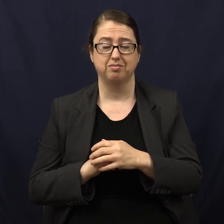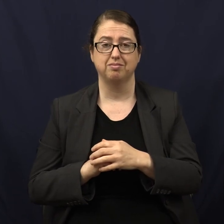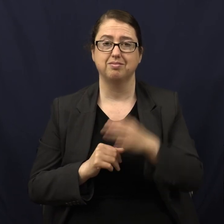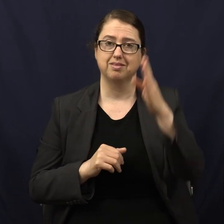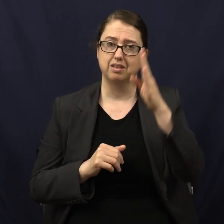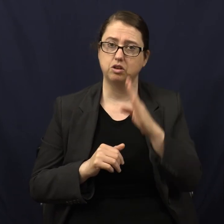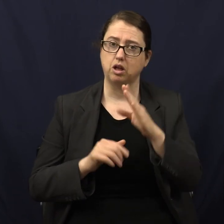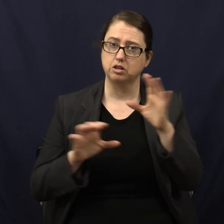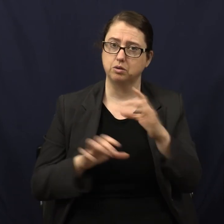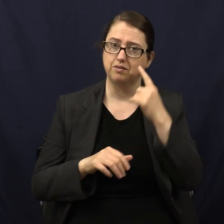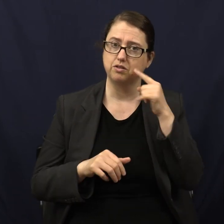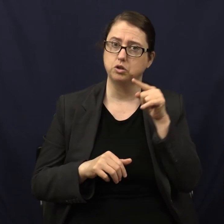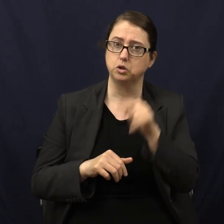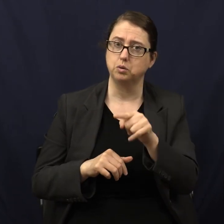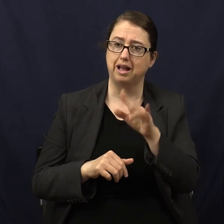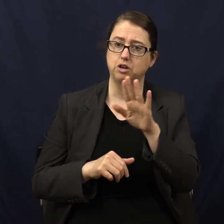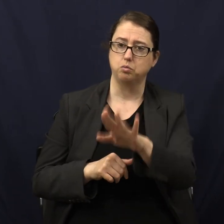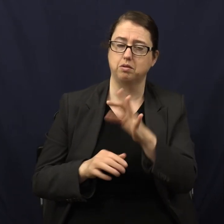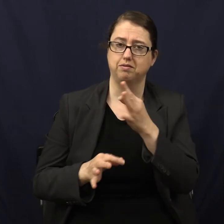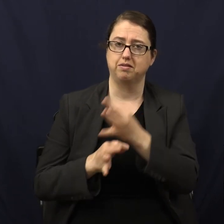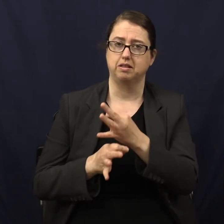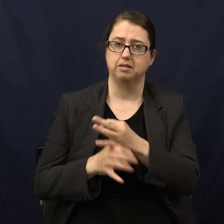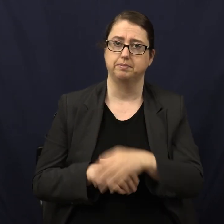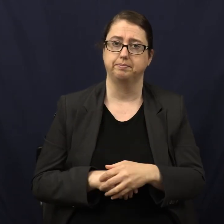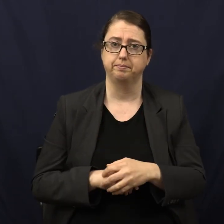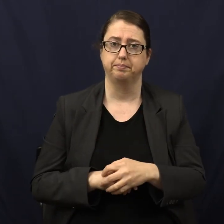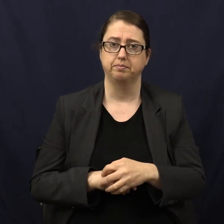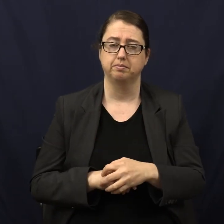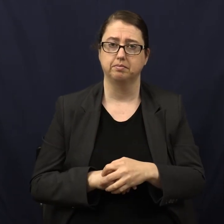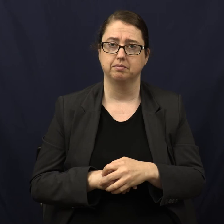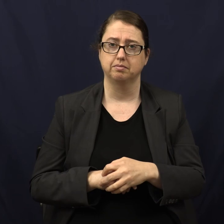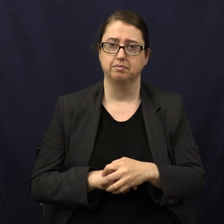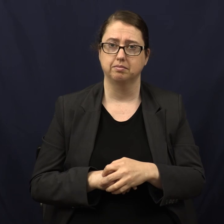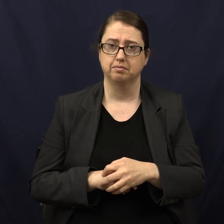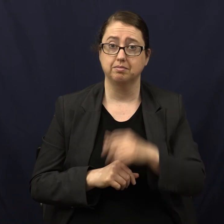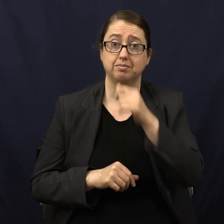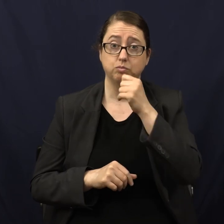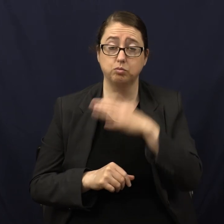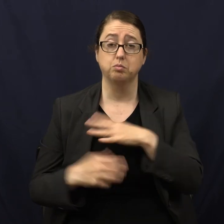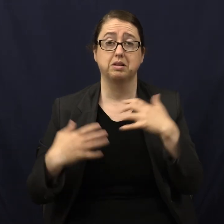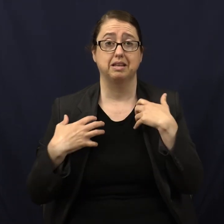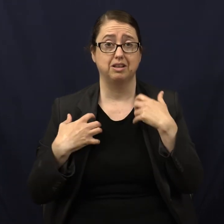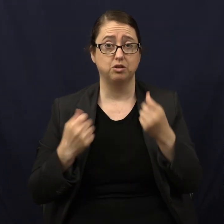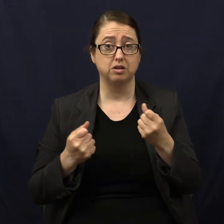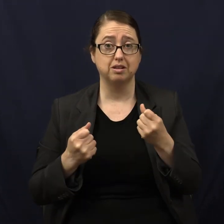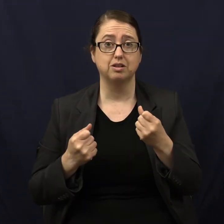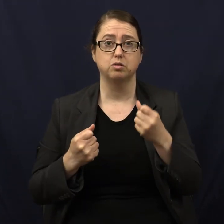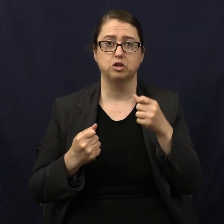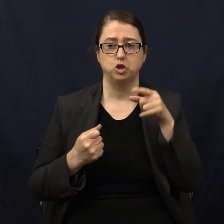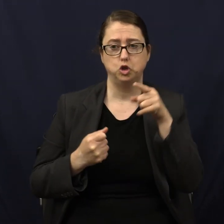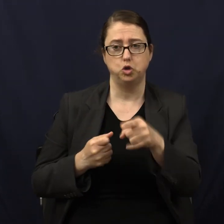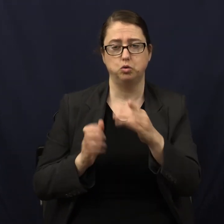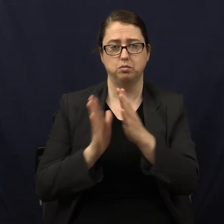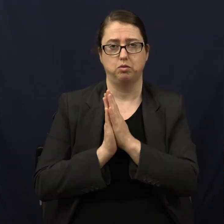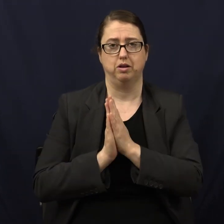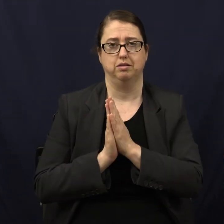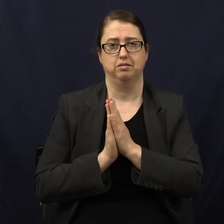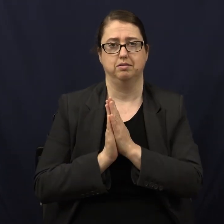God did it for you. God your faith because she was healed when you prayed.